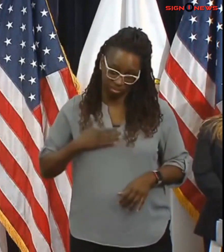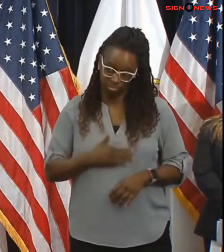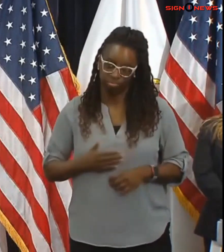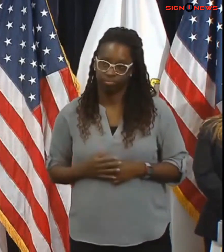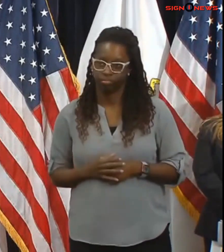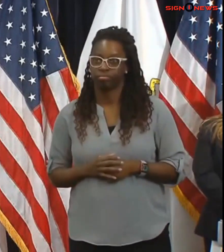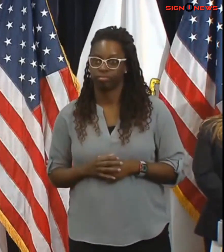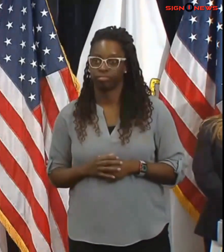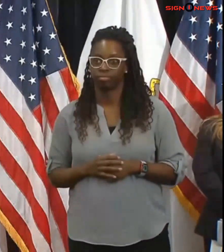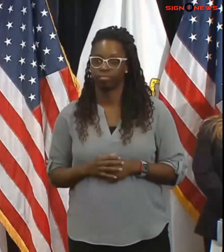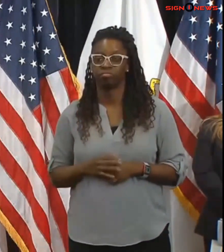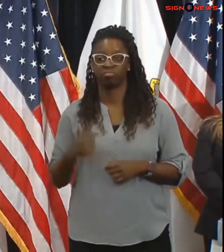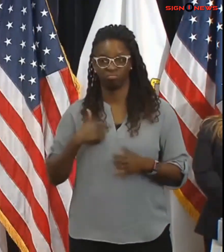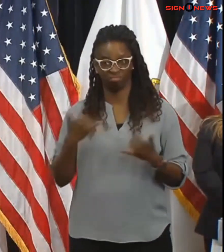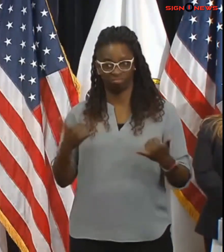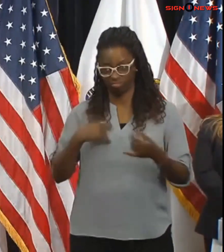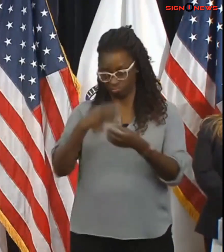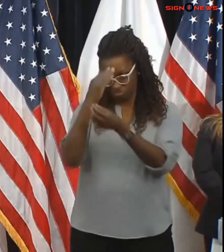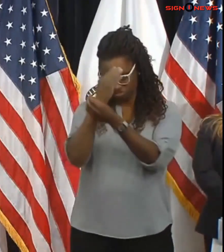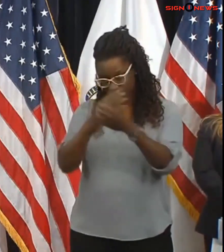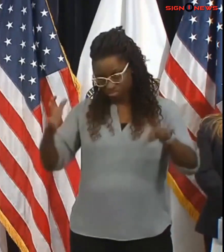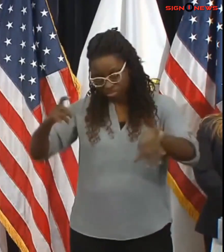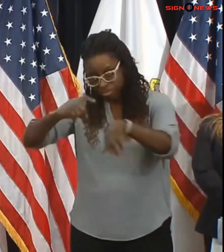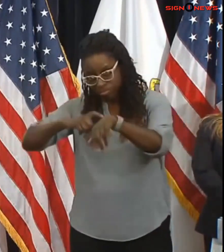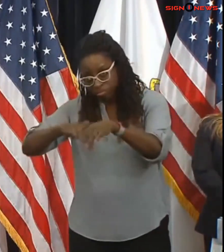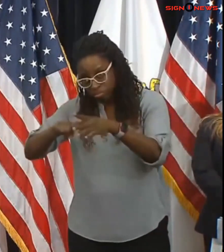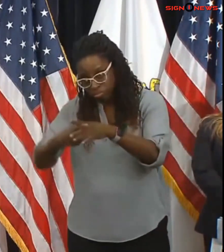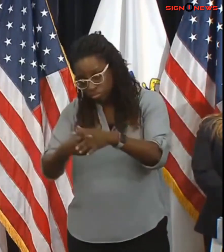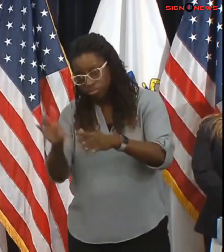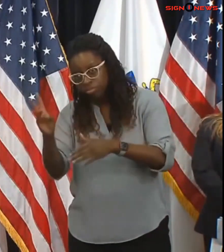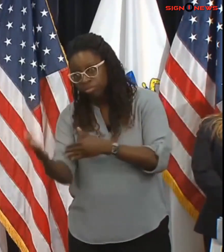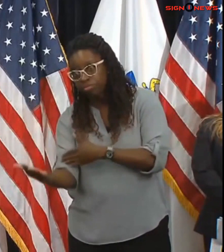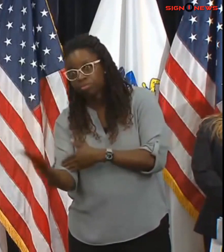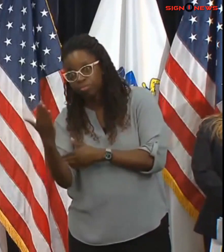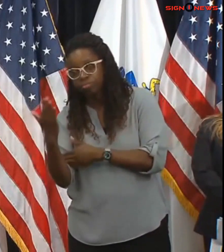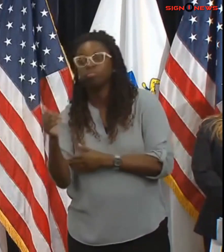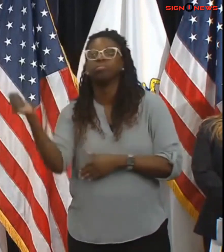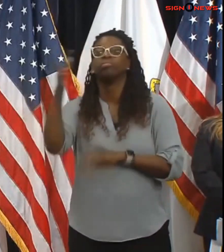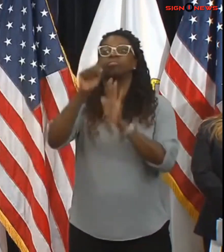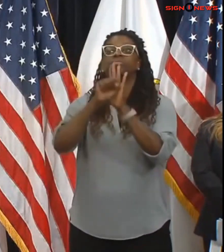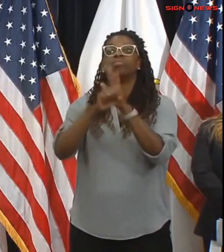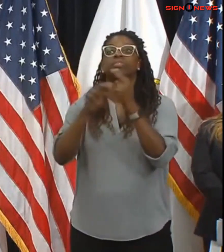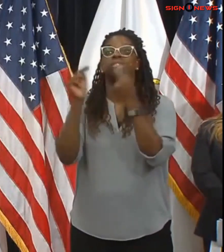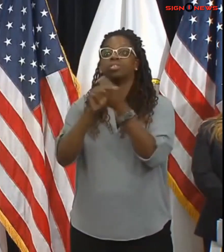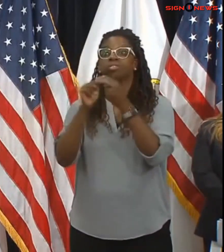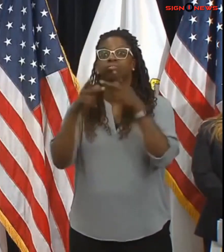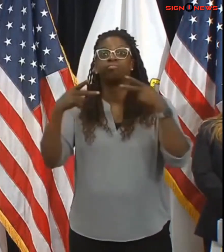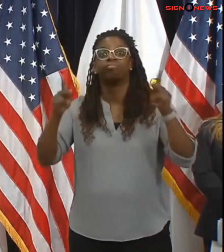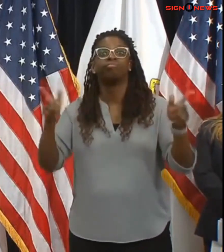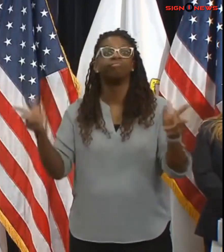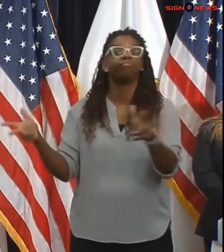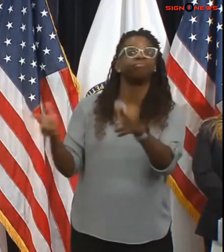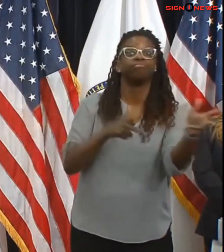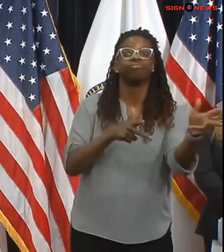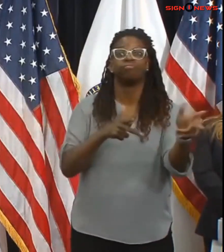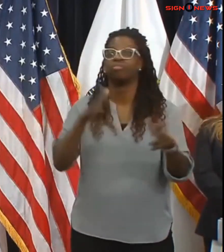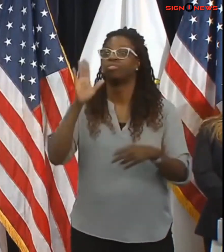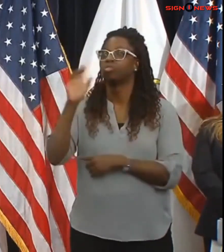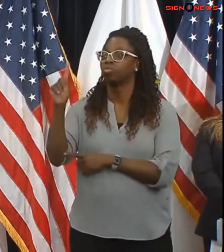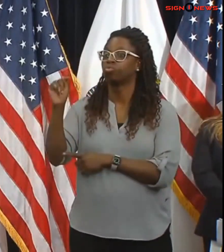starting tomorrow at 6am and continuing all day Saturday until midnight. Can't have trucks jackknifing and shutting